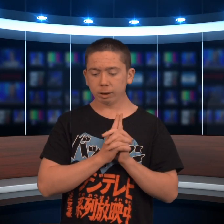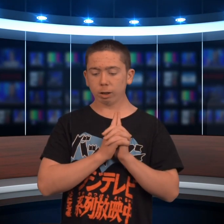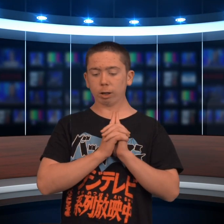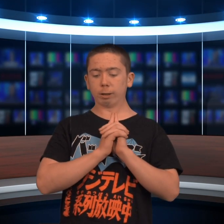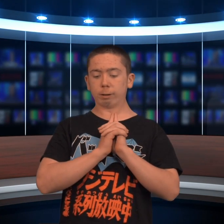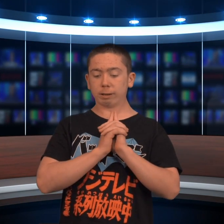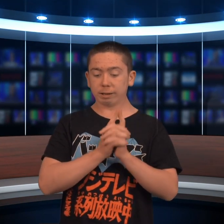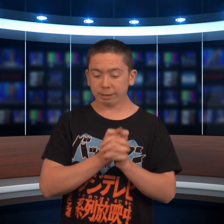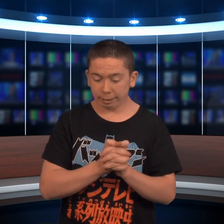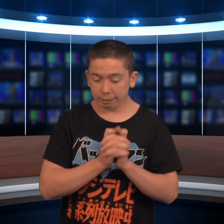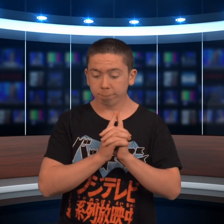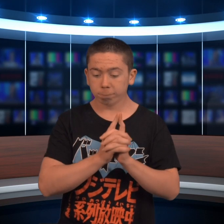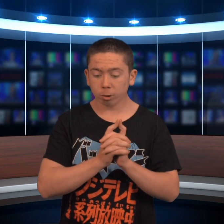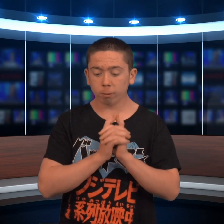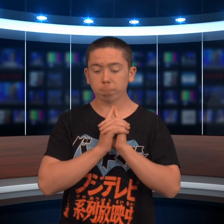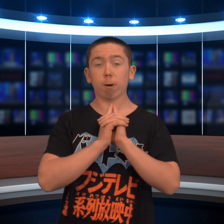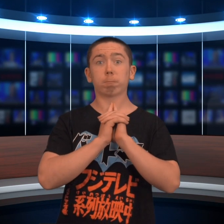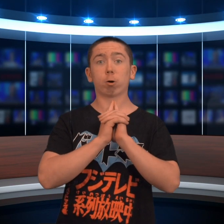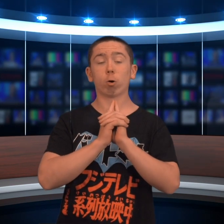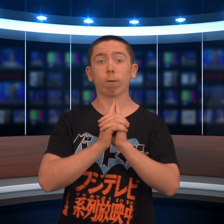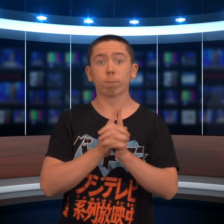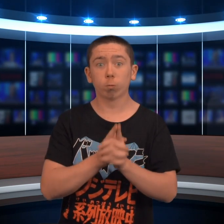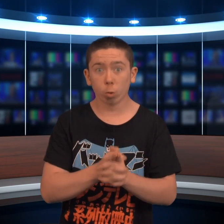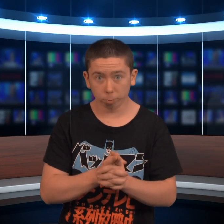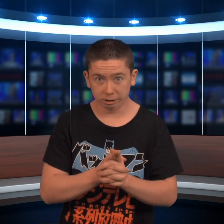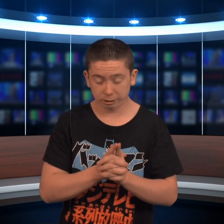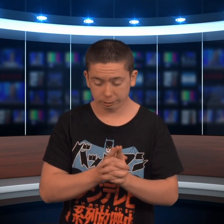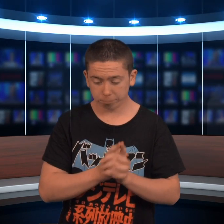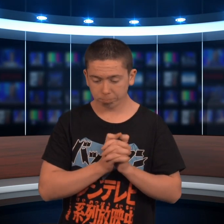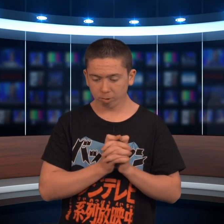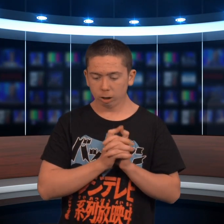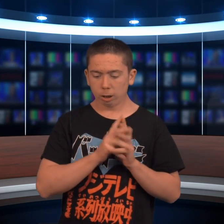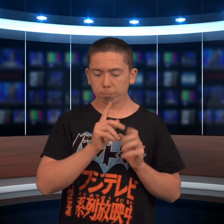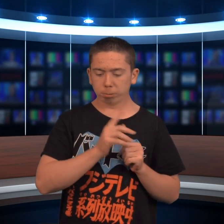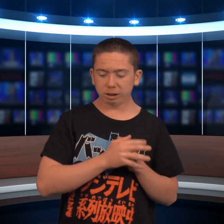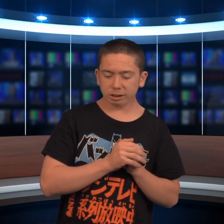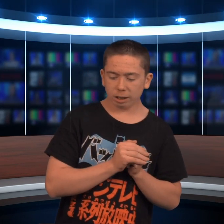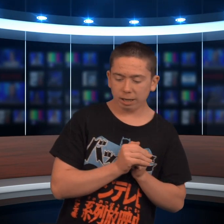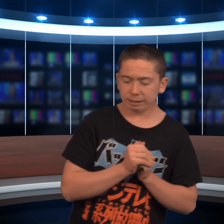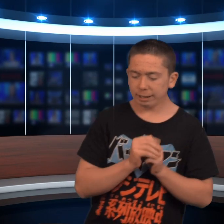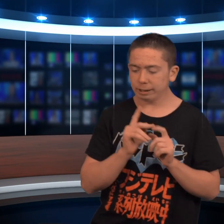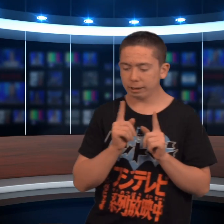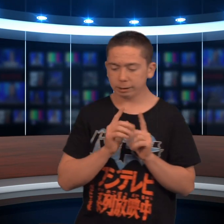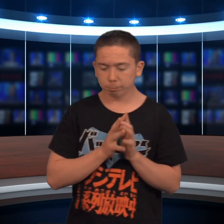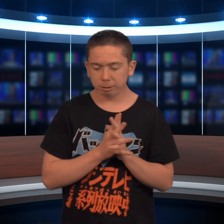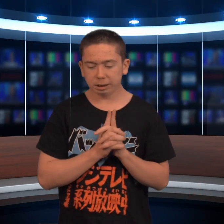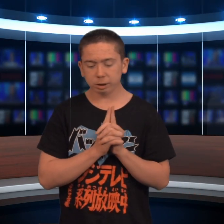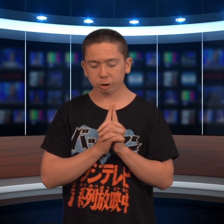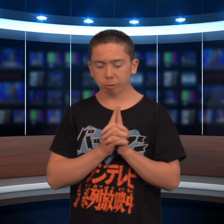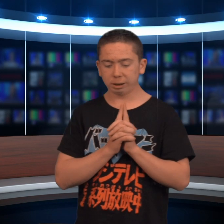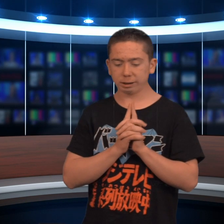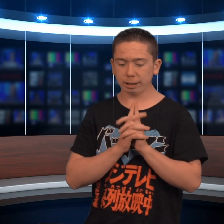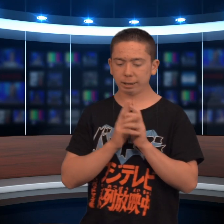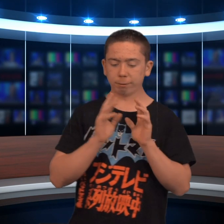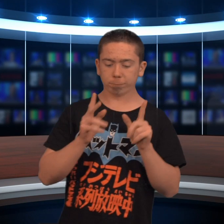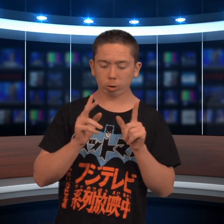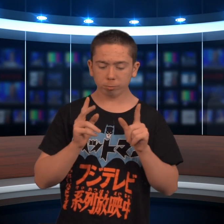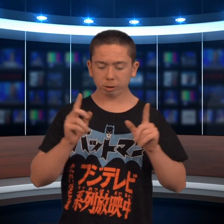that involve performance, please attend this meeting to get involved